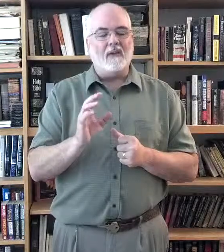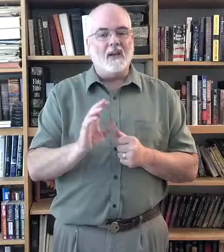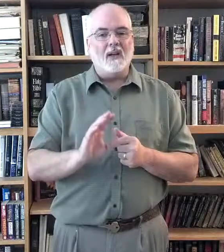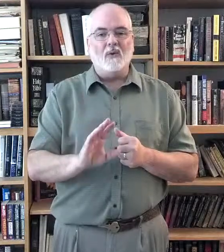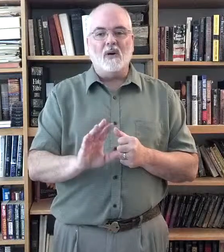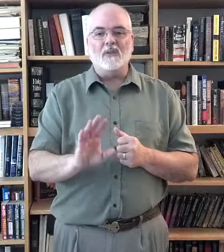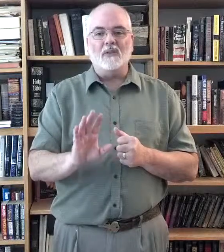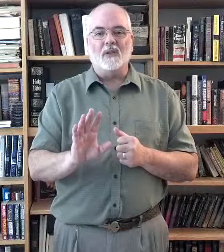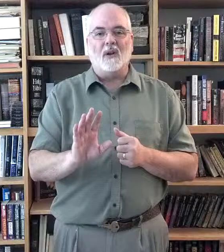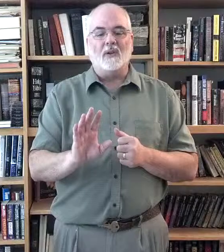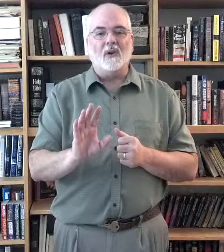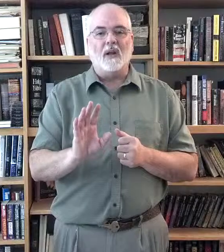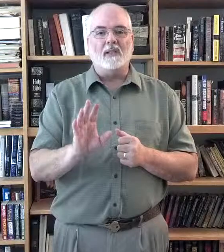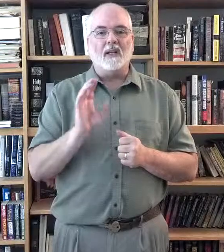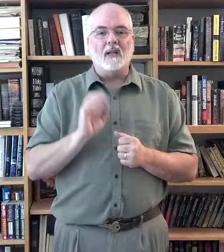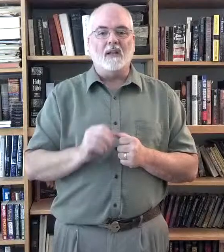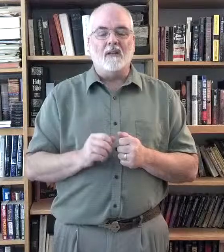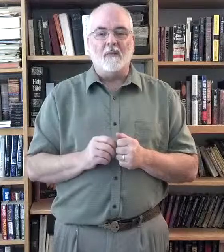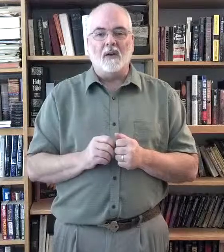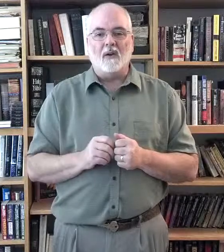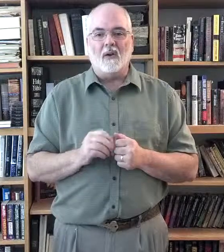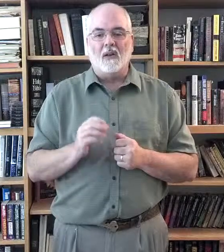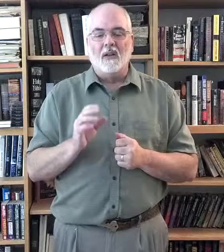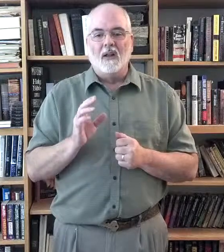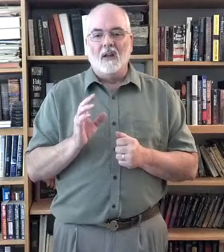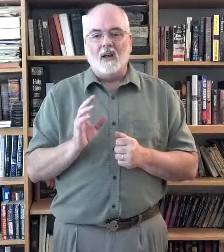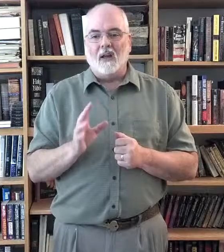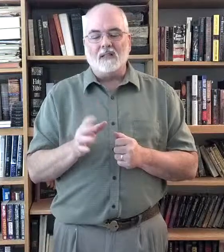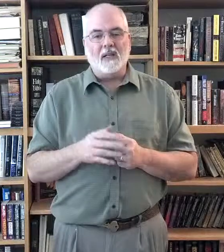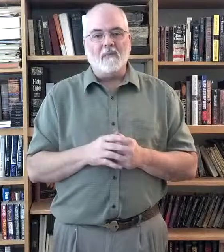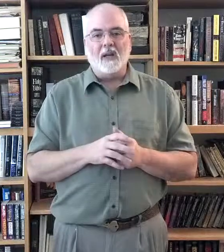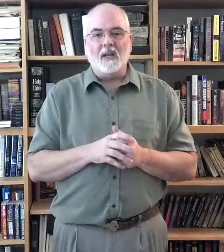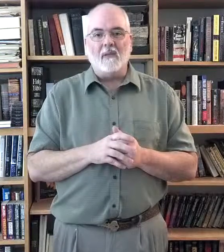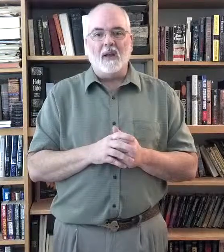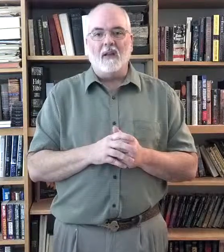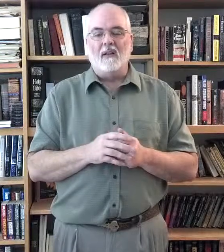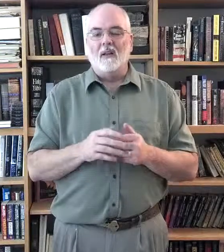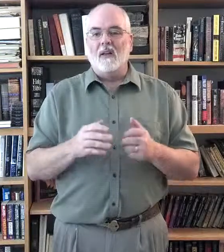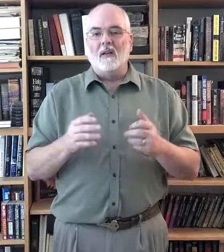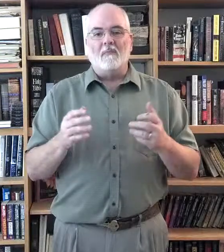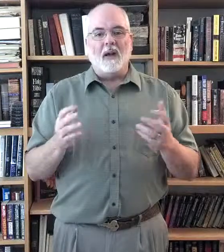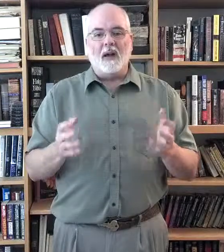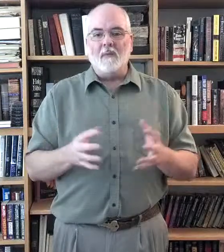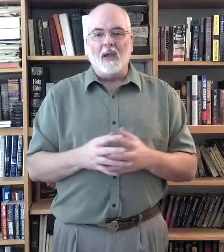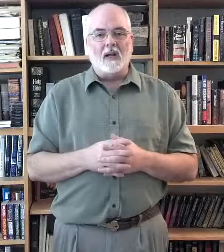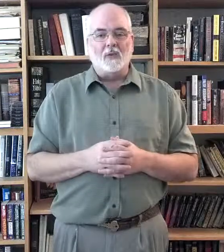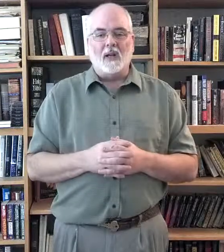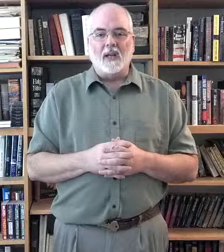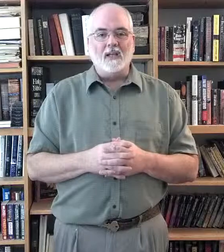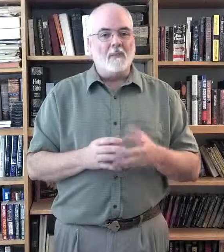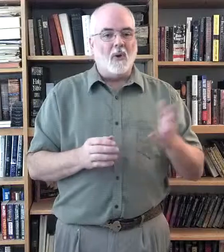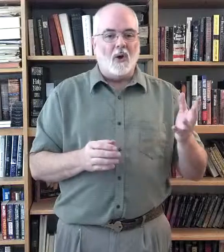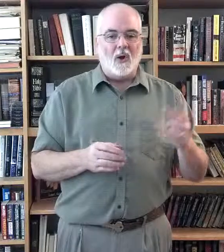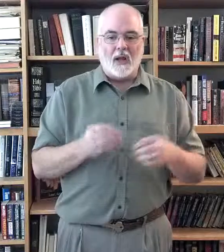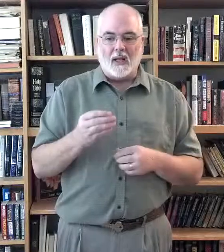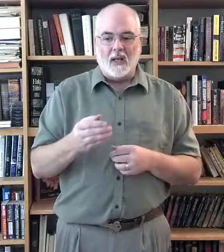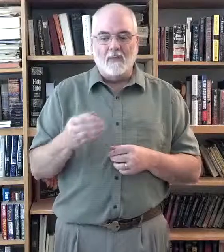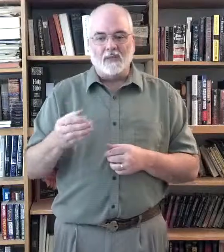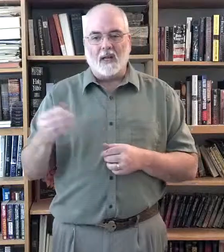any questions at all, don't hesitate to give me a call. Send me an email. My email is really easy. Paul at lemons dot